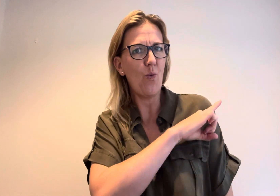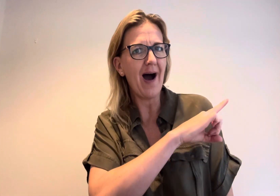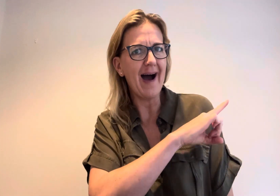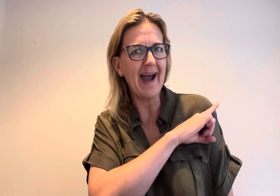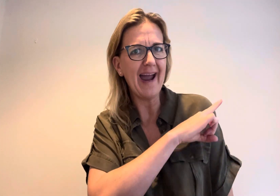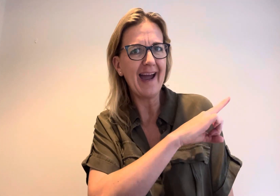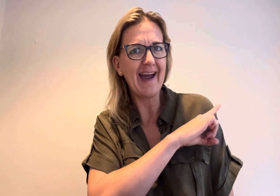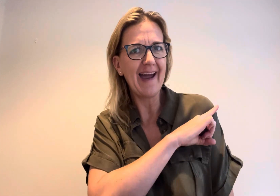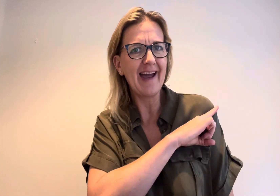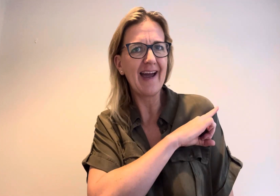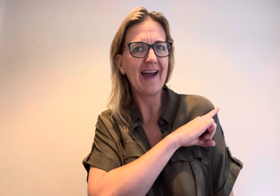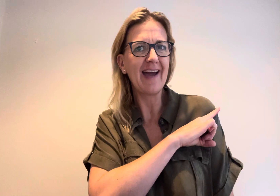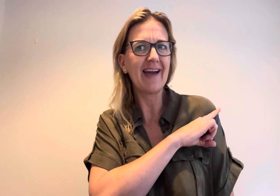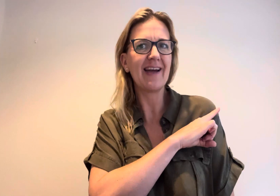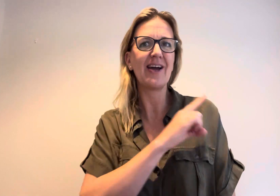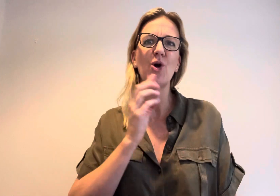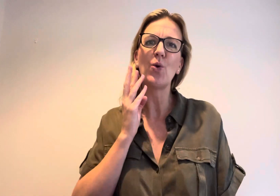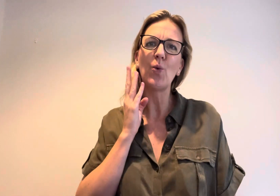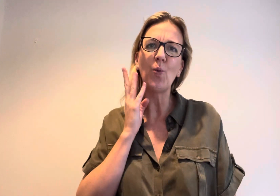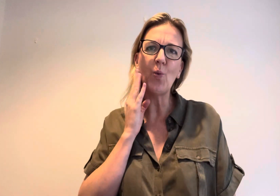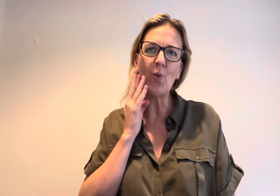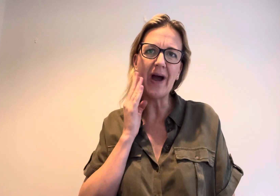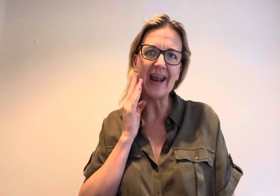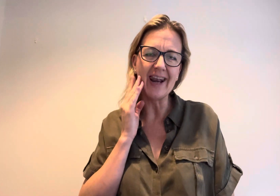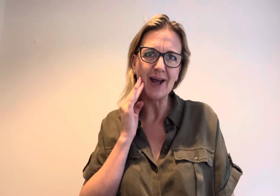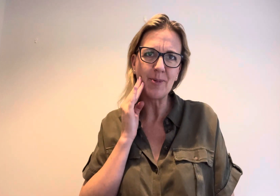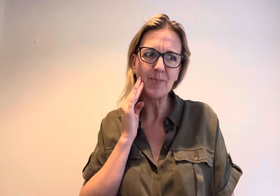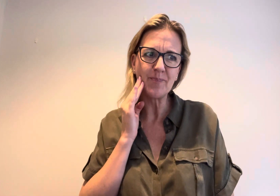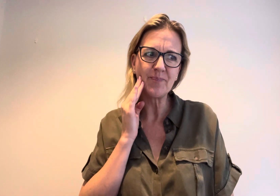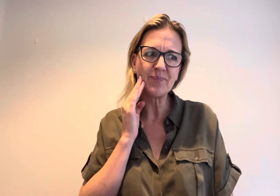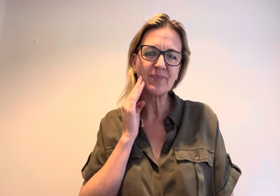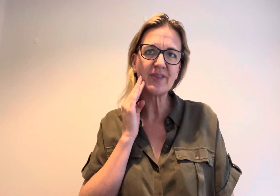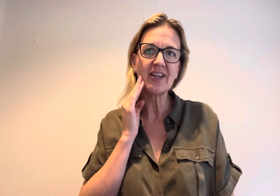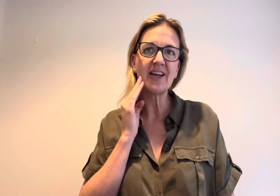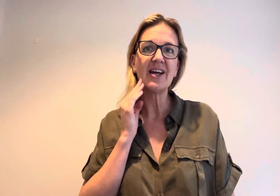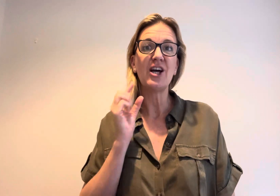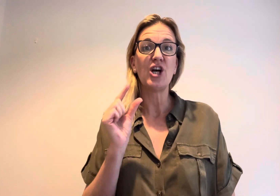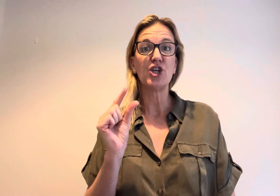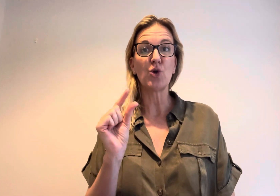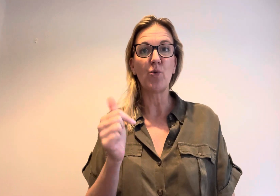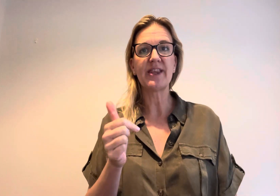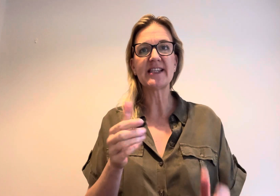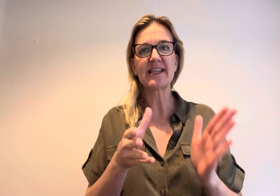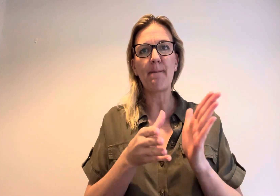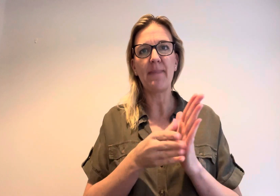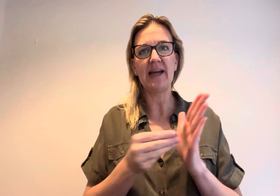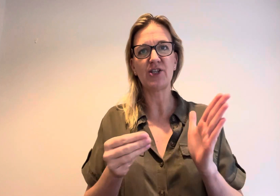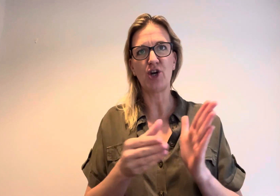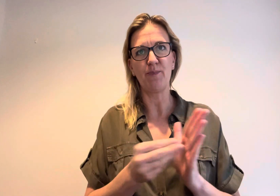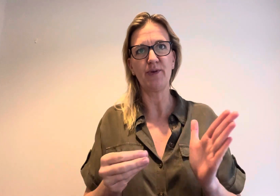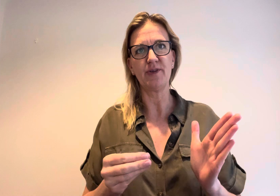why, when So, with some examples